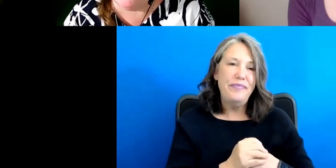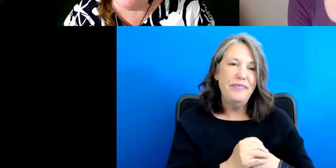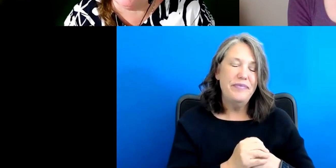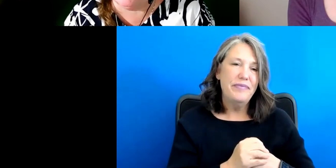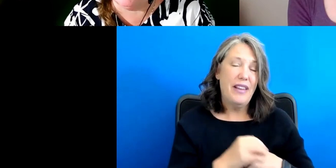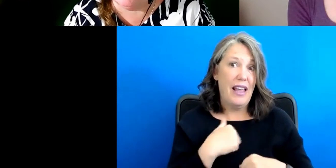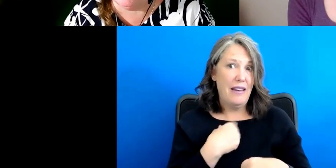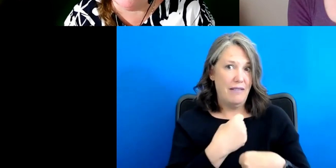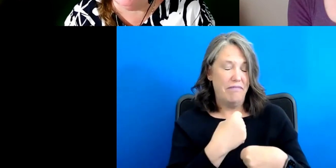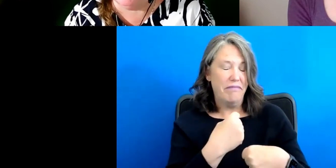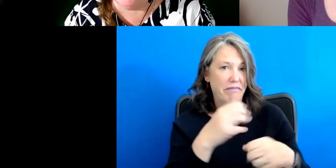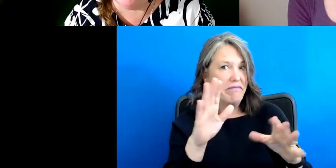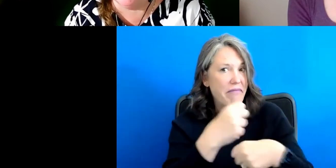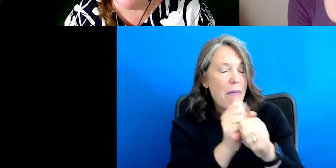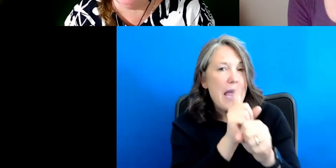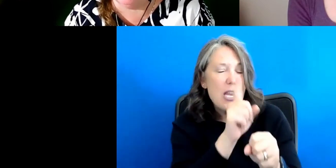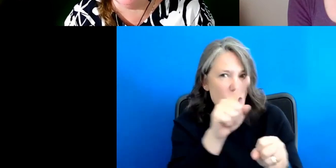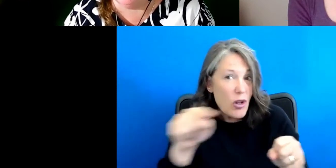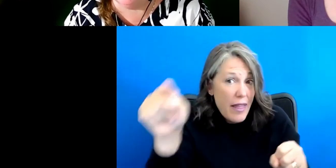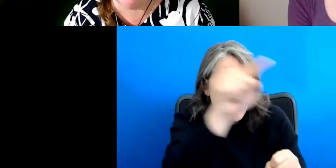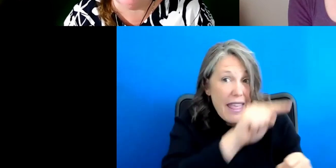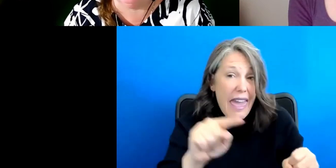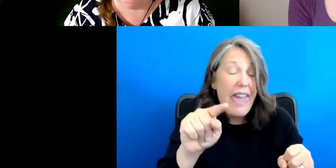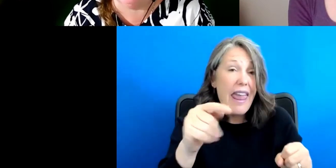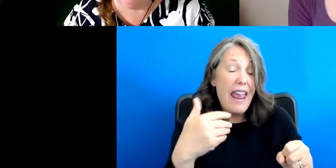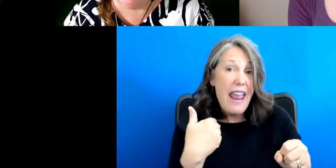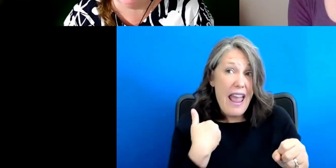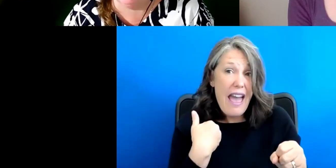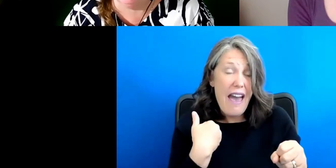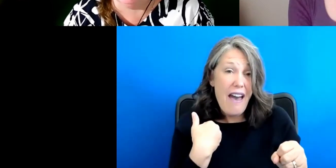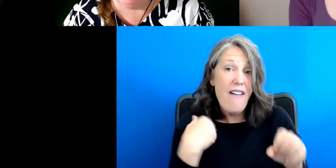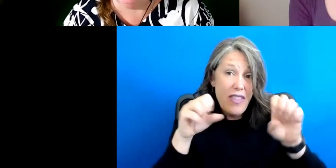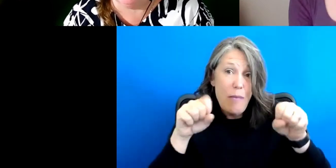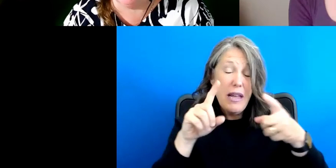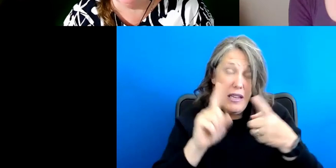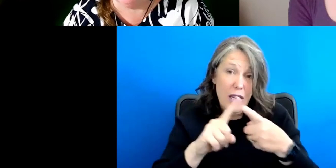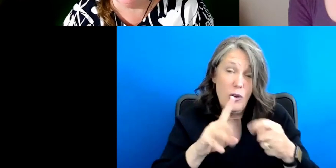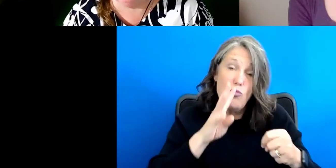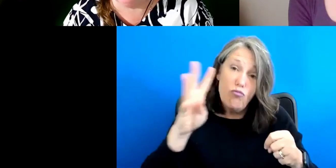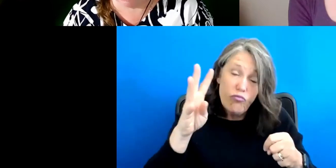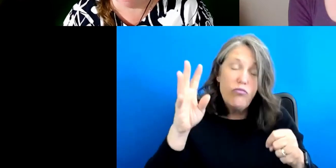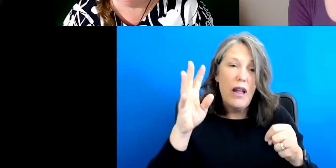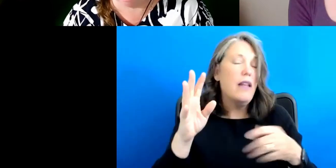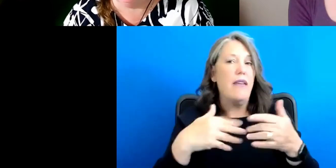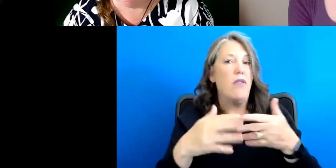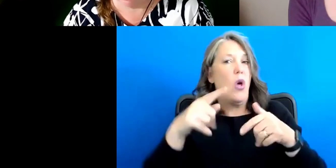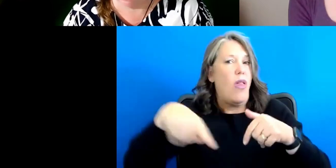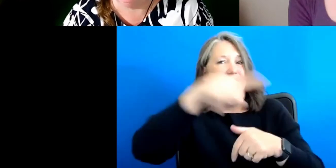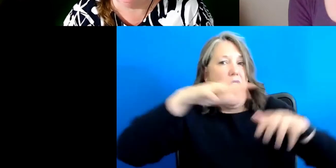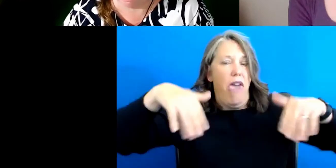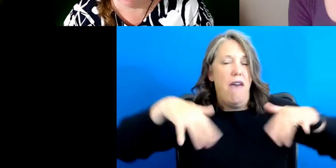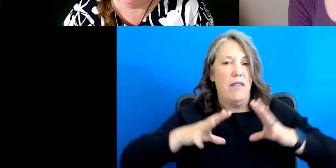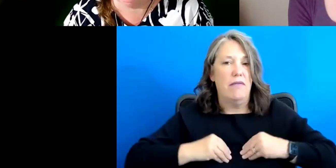you know, making sure they're, they have a voice at the table, even though we haven't ratified, um, there's still ways we can represent.